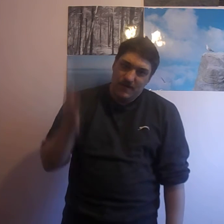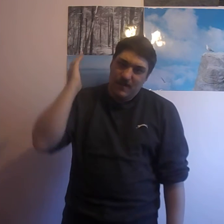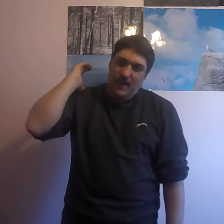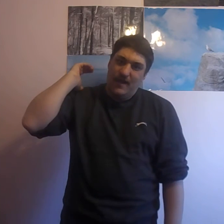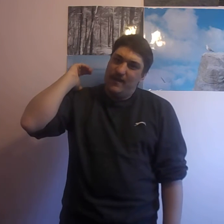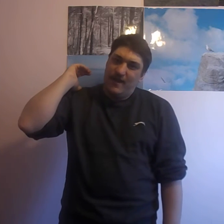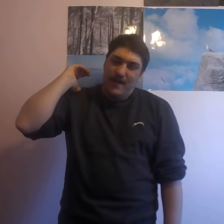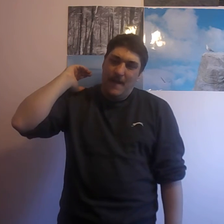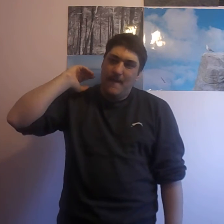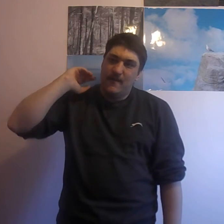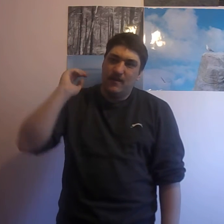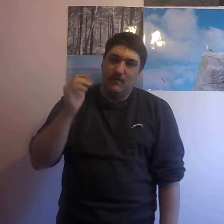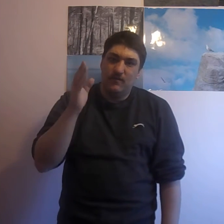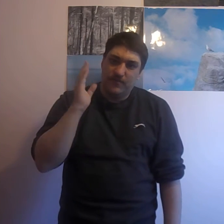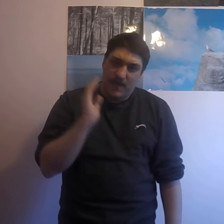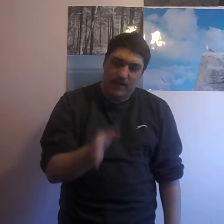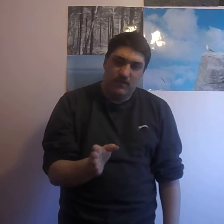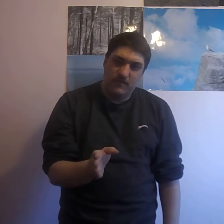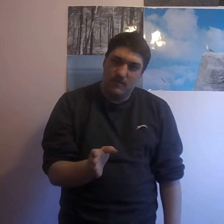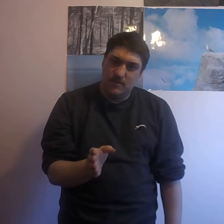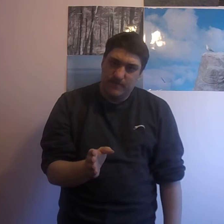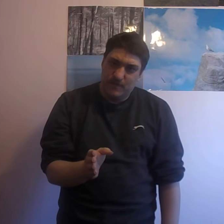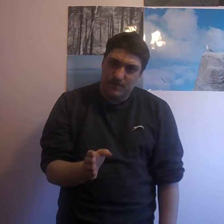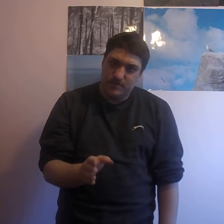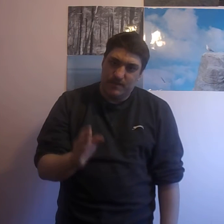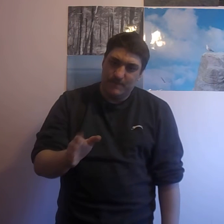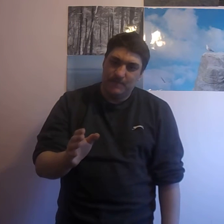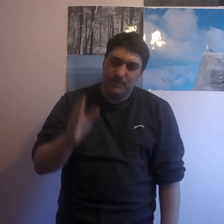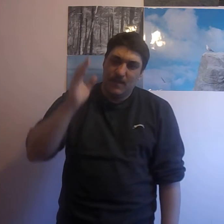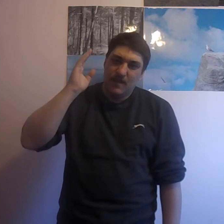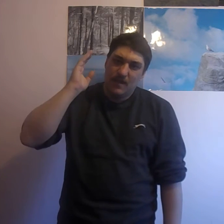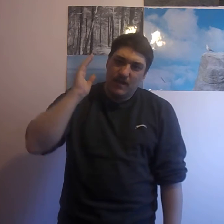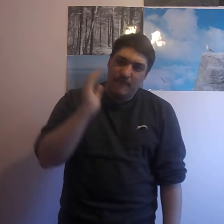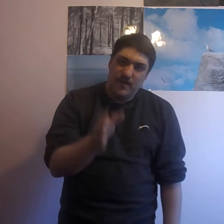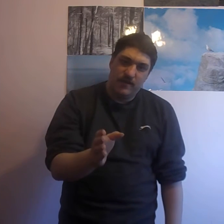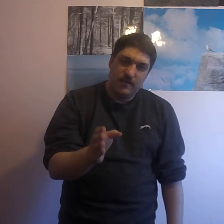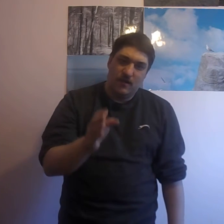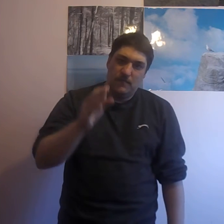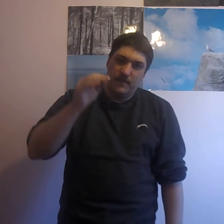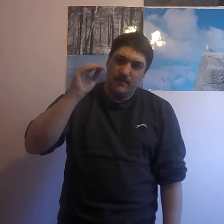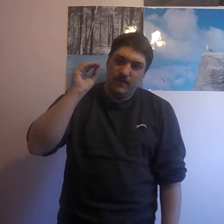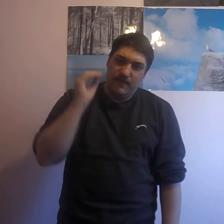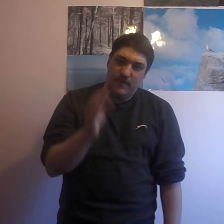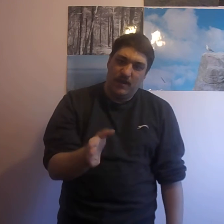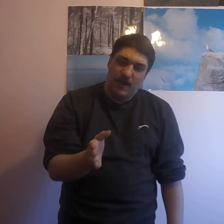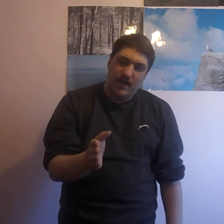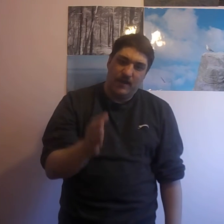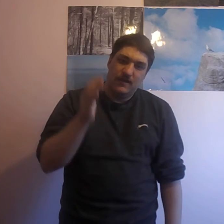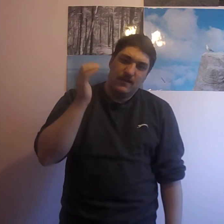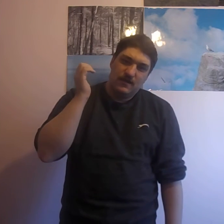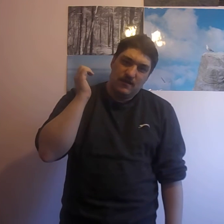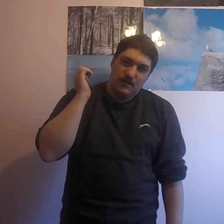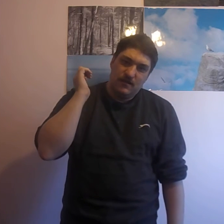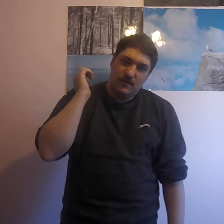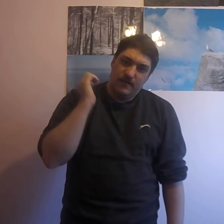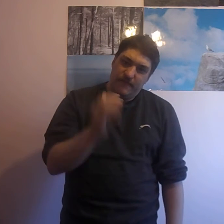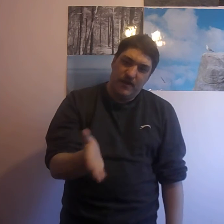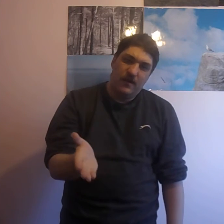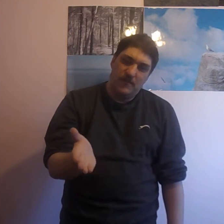And, you know, thank you so much for watching. Leave me a sub, leave me a like, leave me a comment